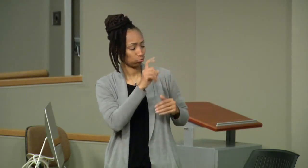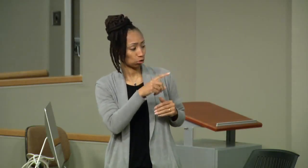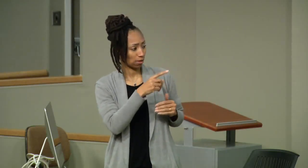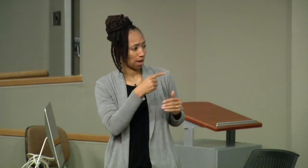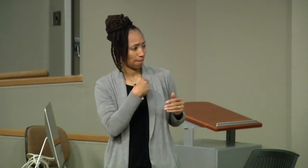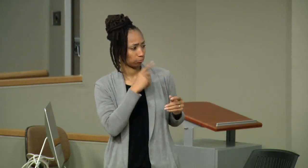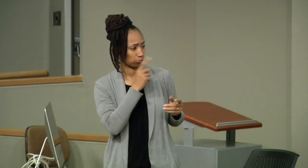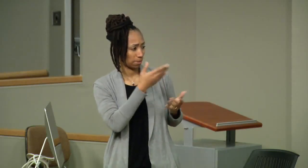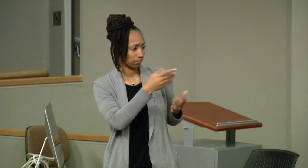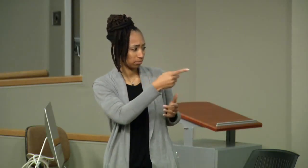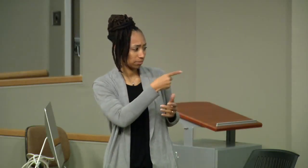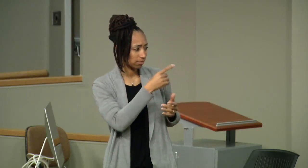so the next question